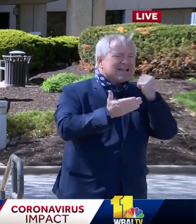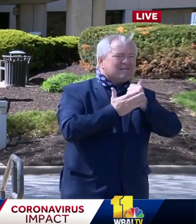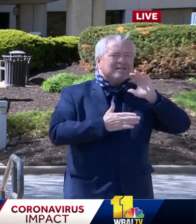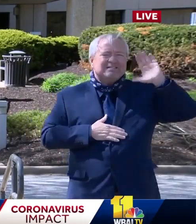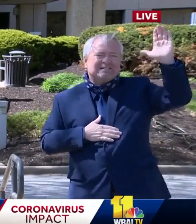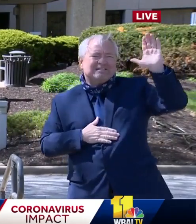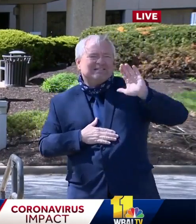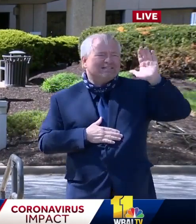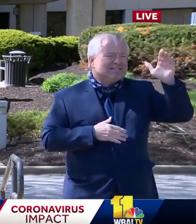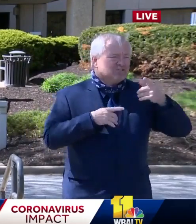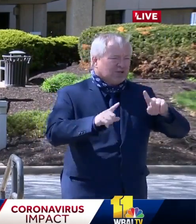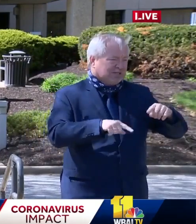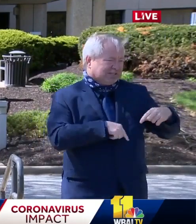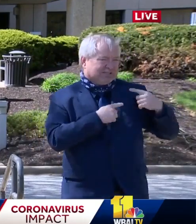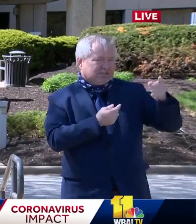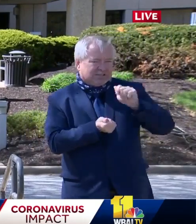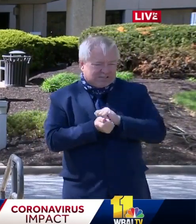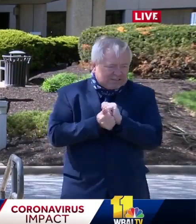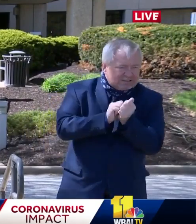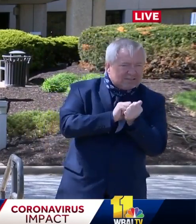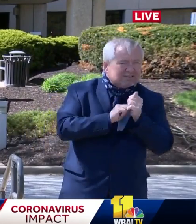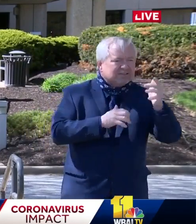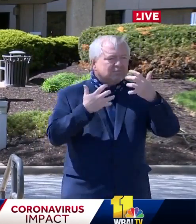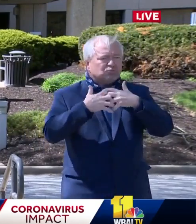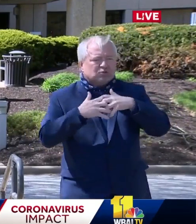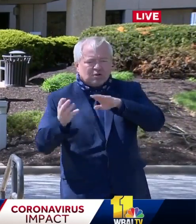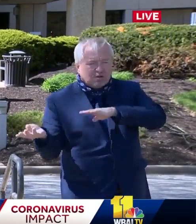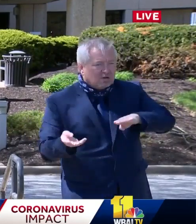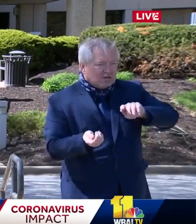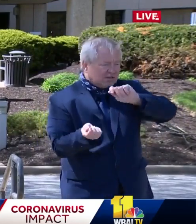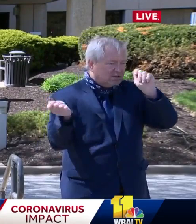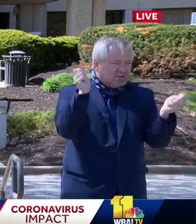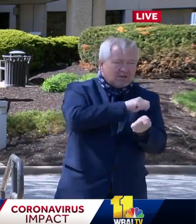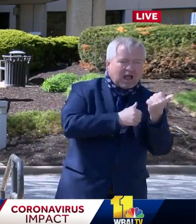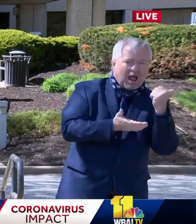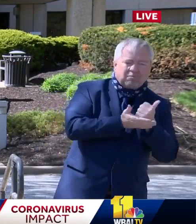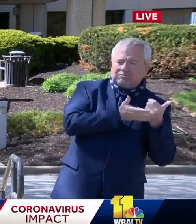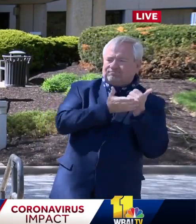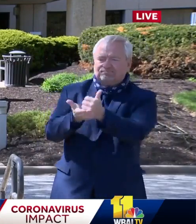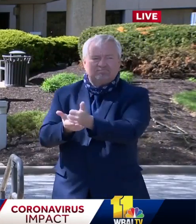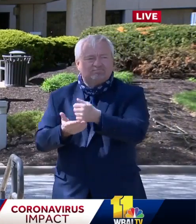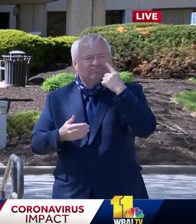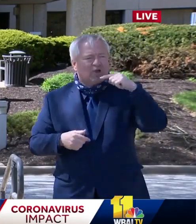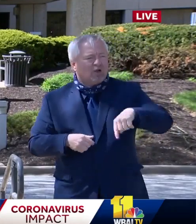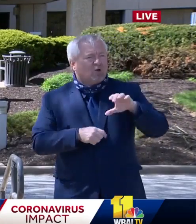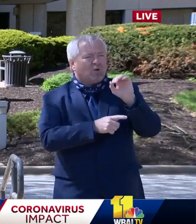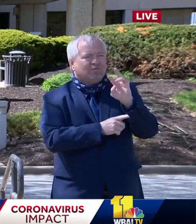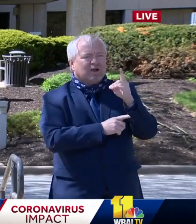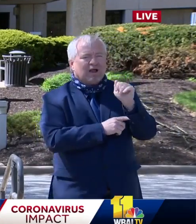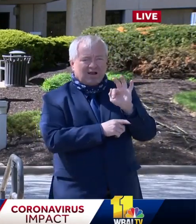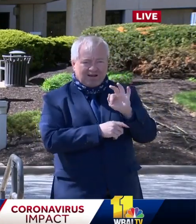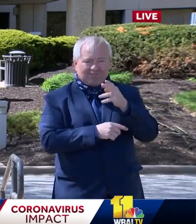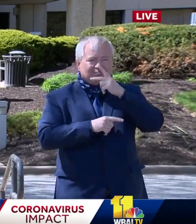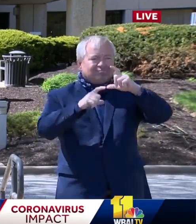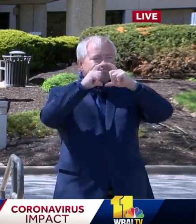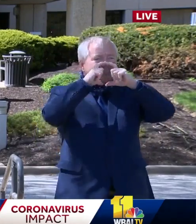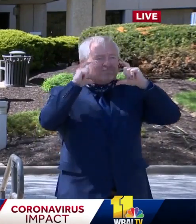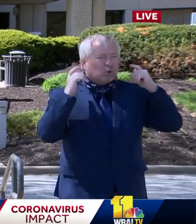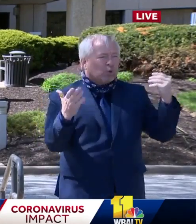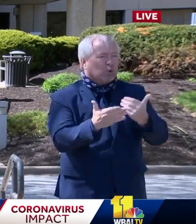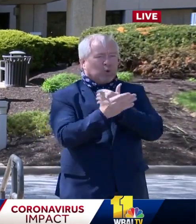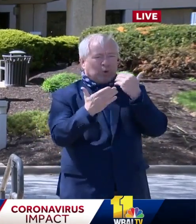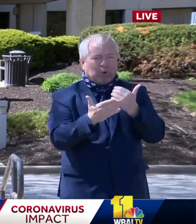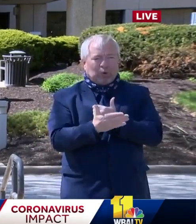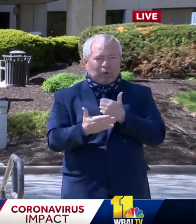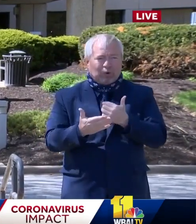adapt their operations in order to help those in need. And you may have seen when I came out here, I was wearing this Maryland Strong